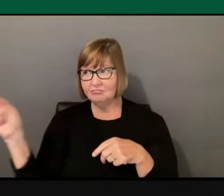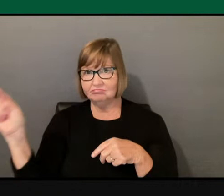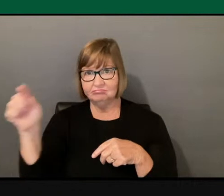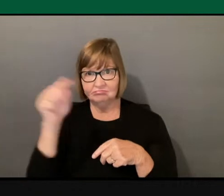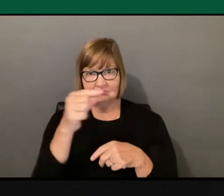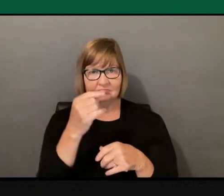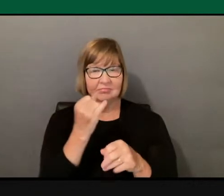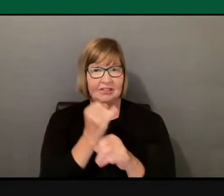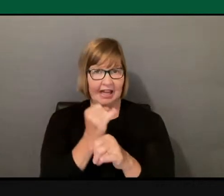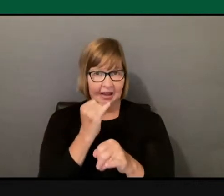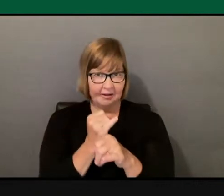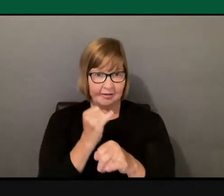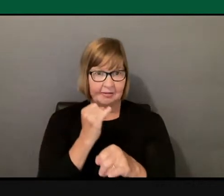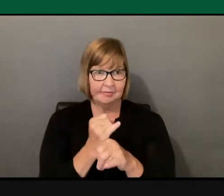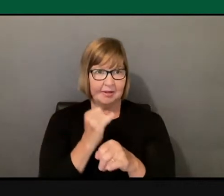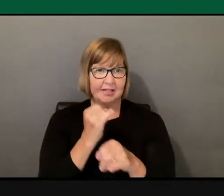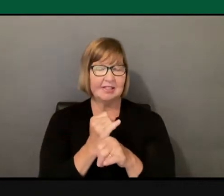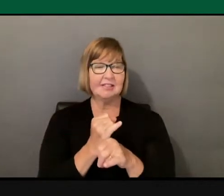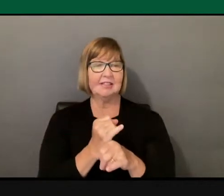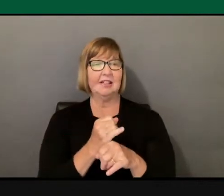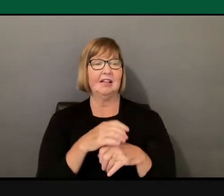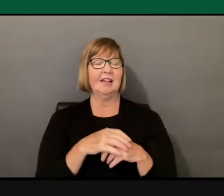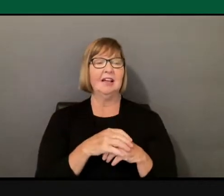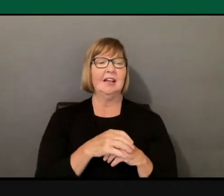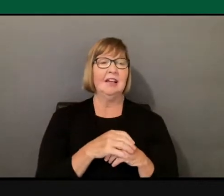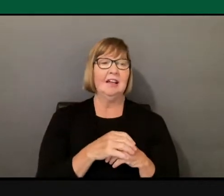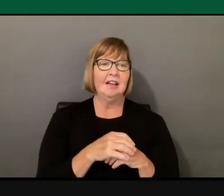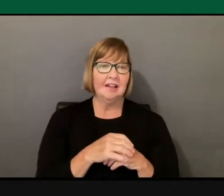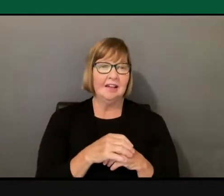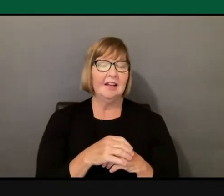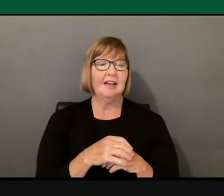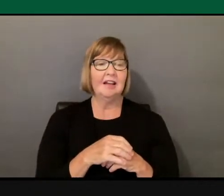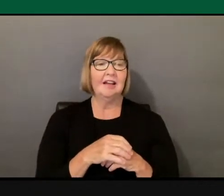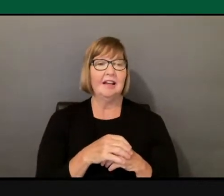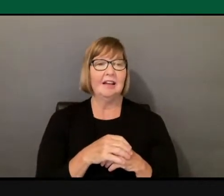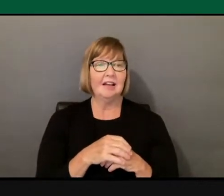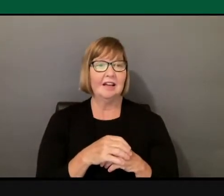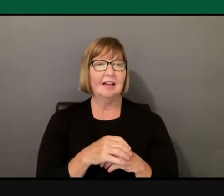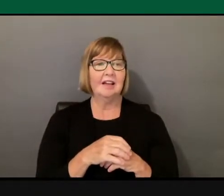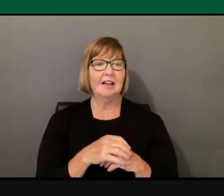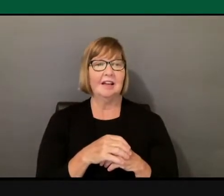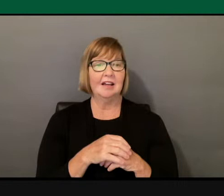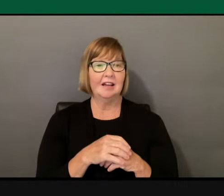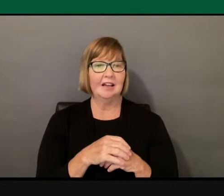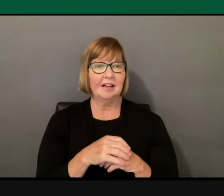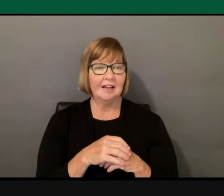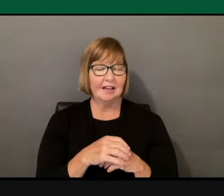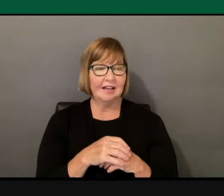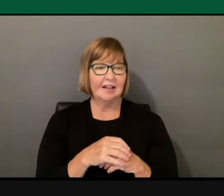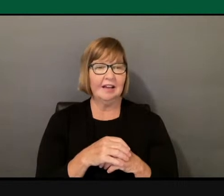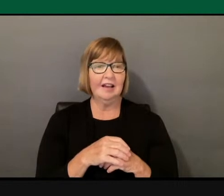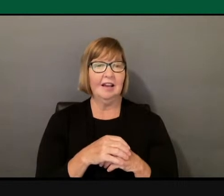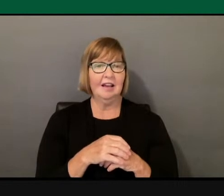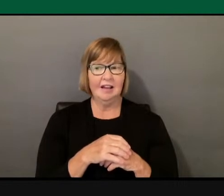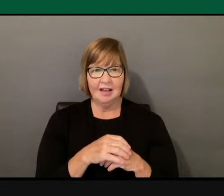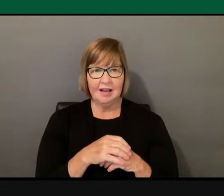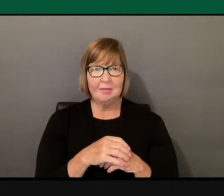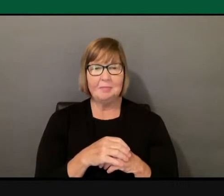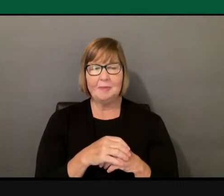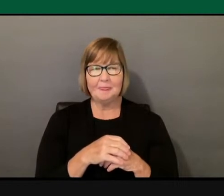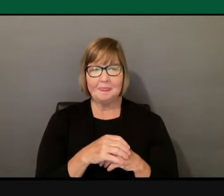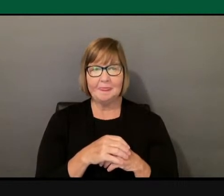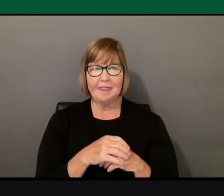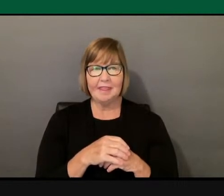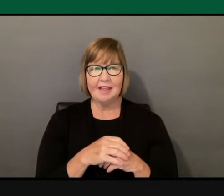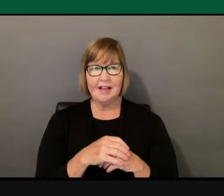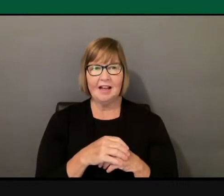Having a not on my campus group, an anti